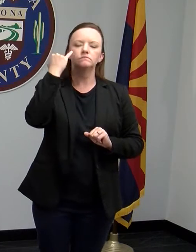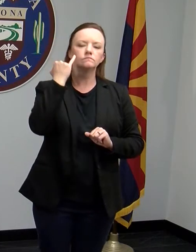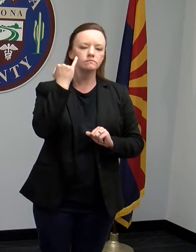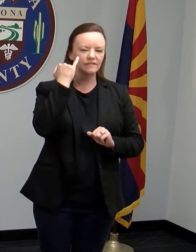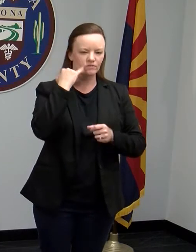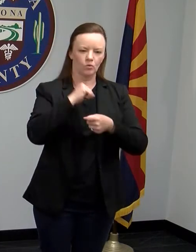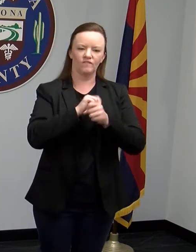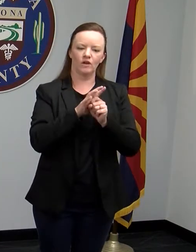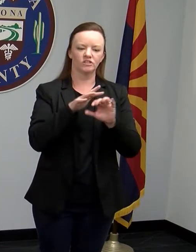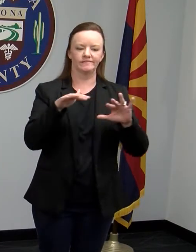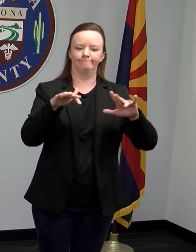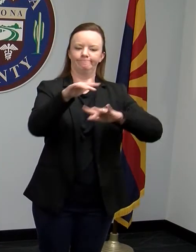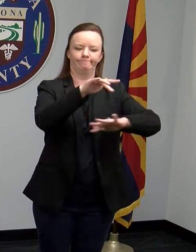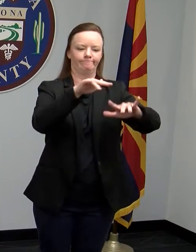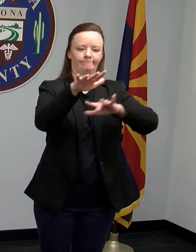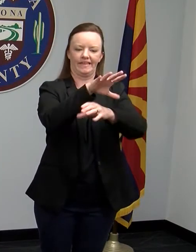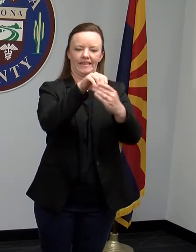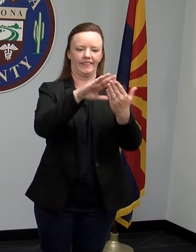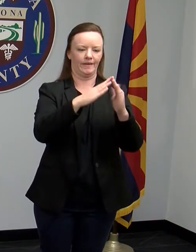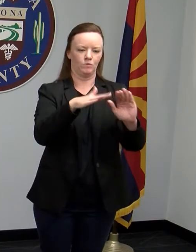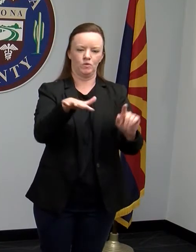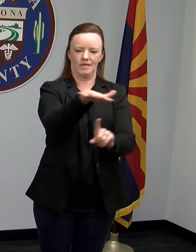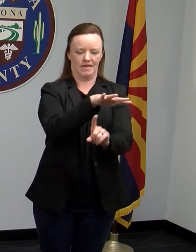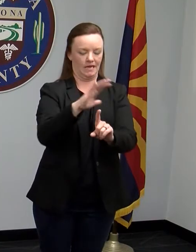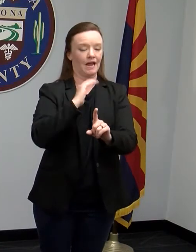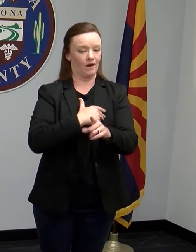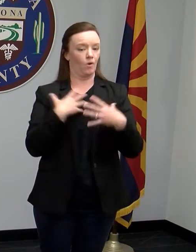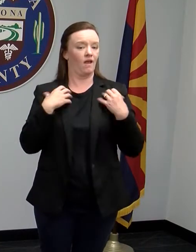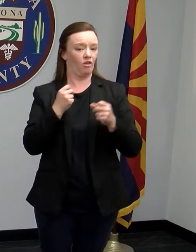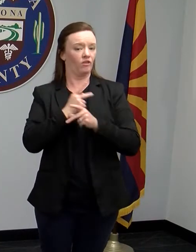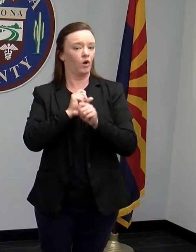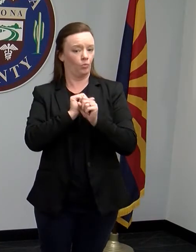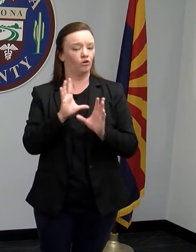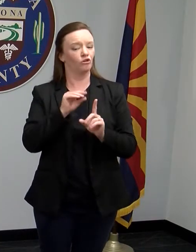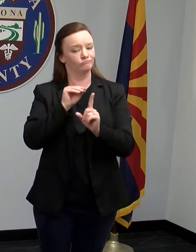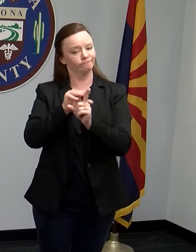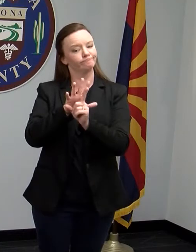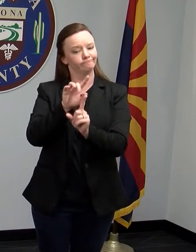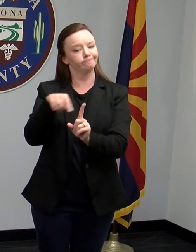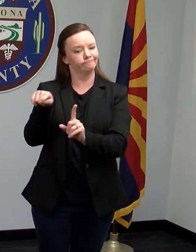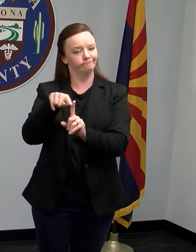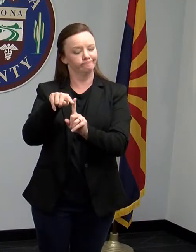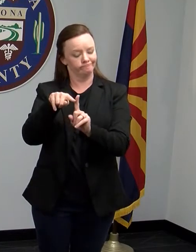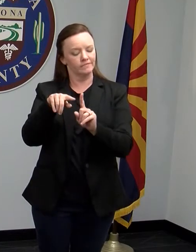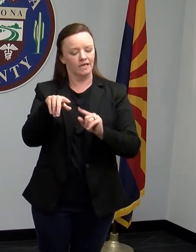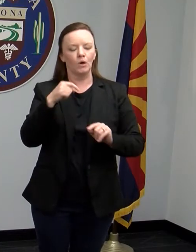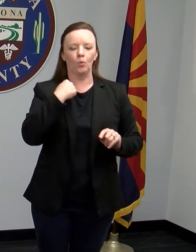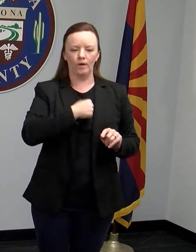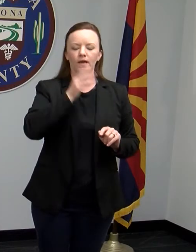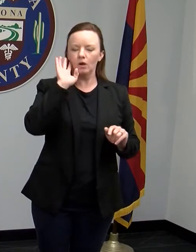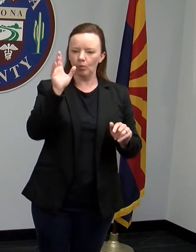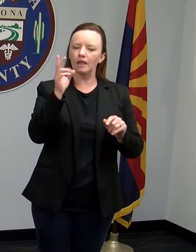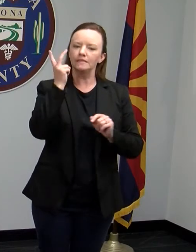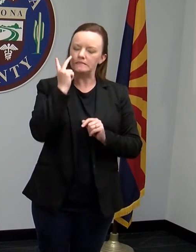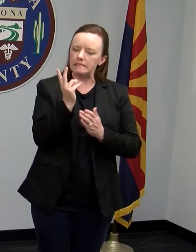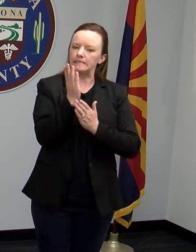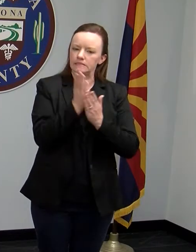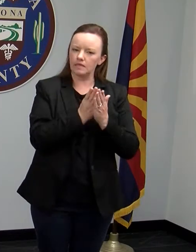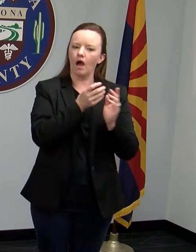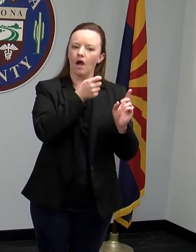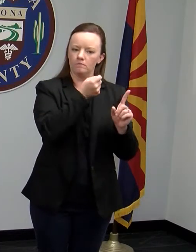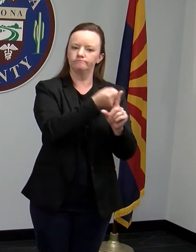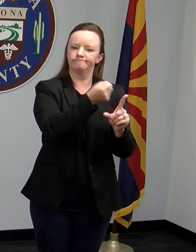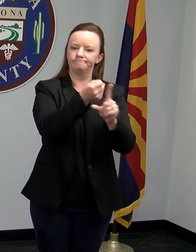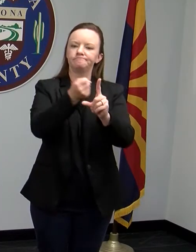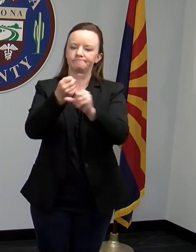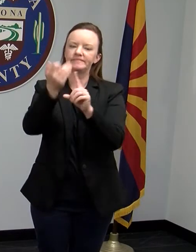community and our healthcare workers are being exposed, that we will continue to see some cases in our long-term care